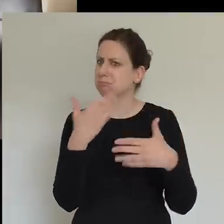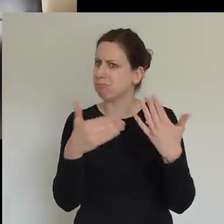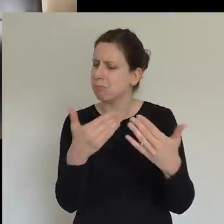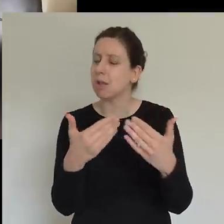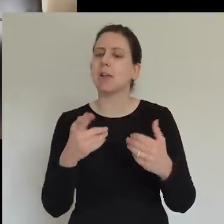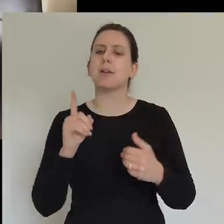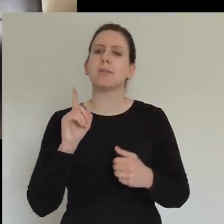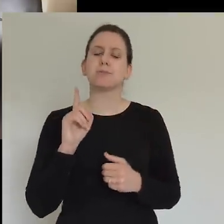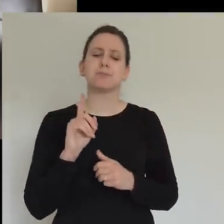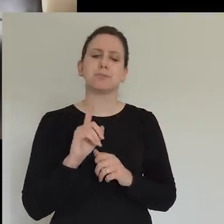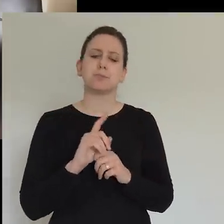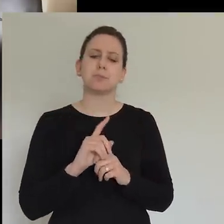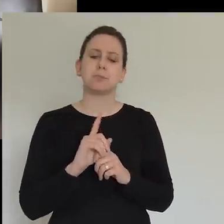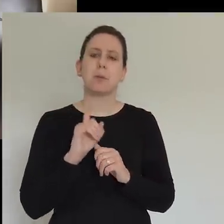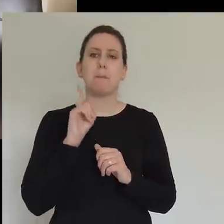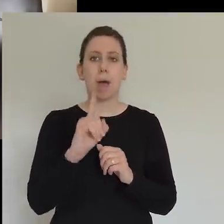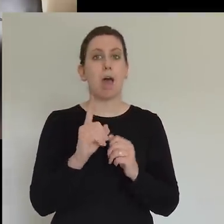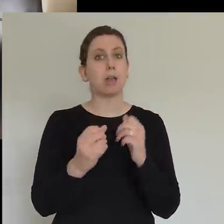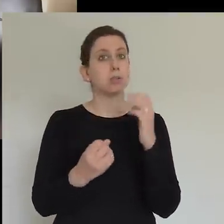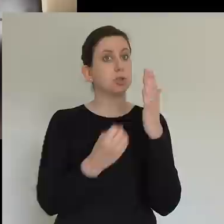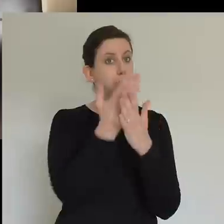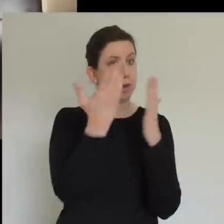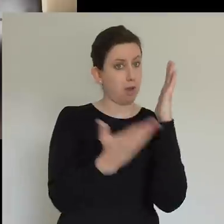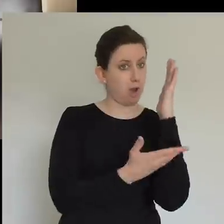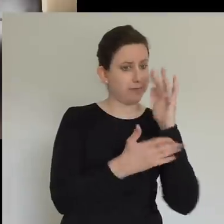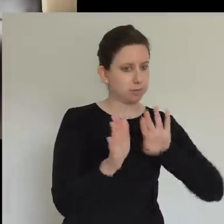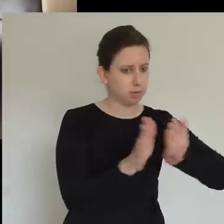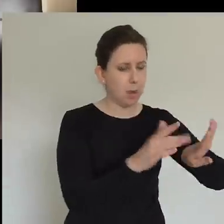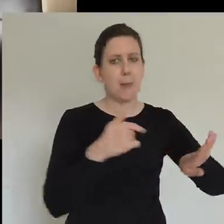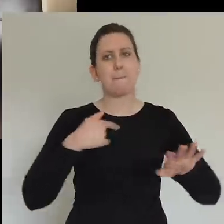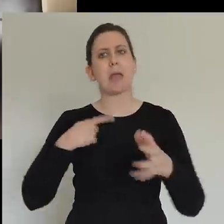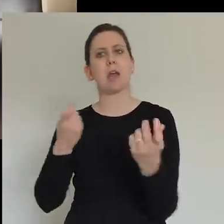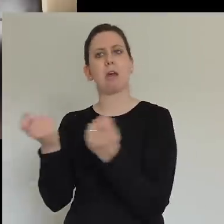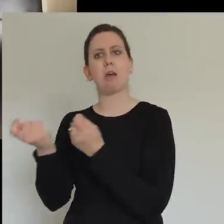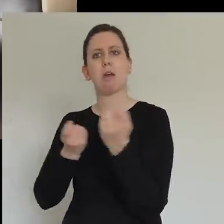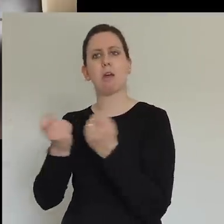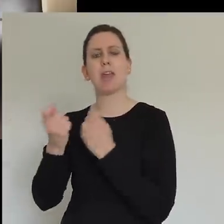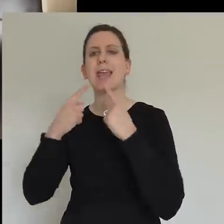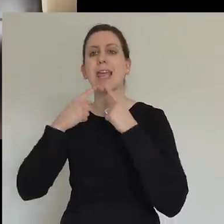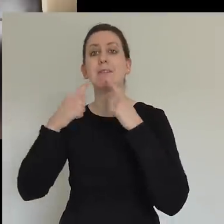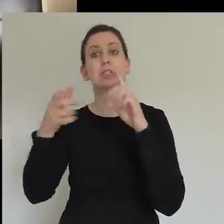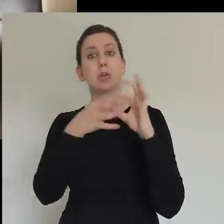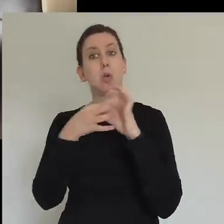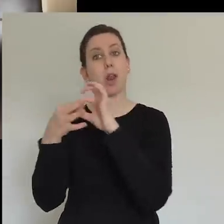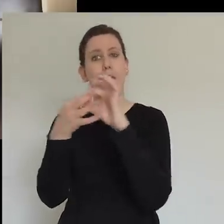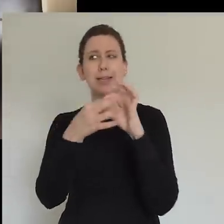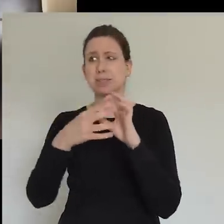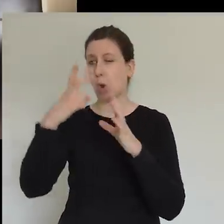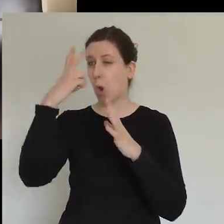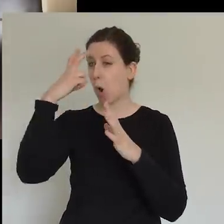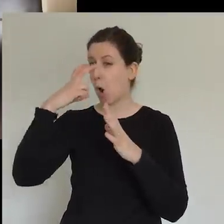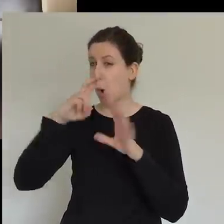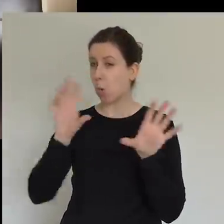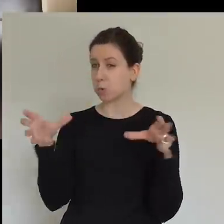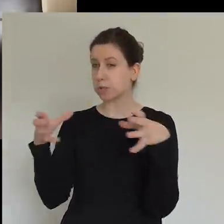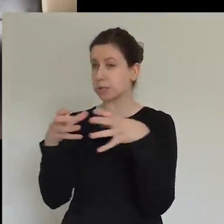Evangelical Alliance, which is the oldest and largest unity organisation in the United Kingdom, seeking to represent and draw together the two million